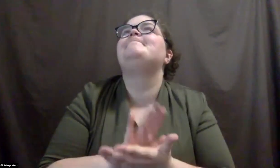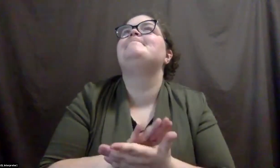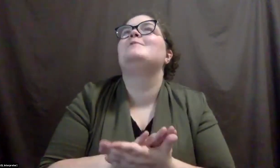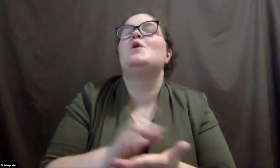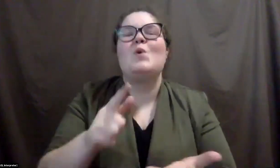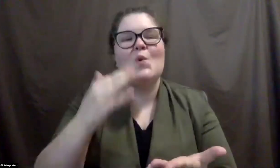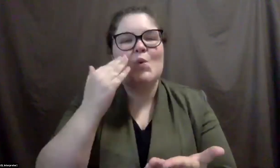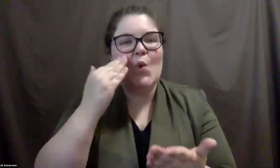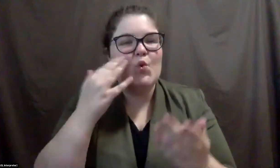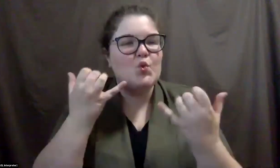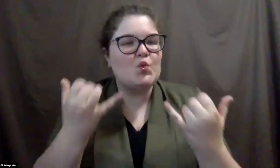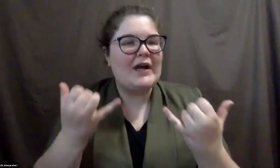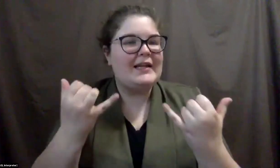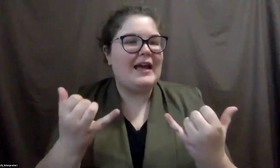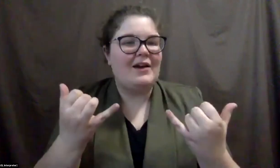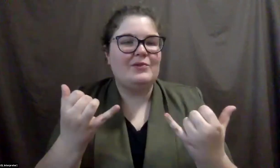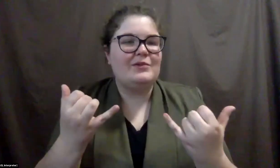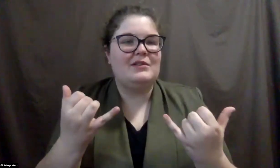now, um,